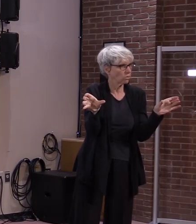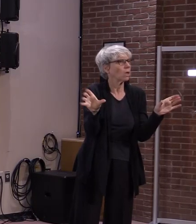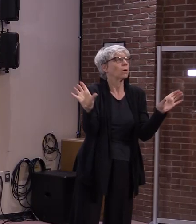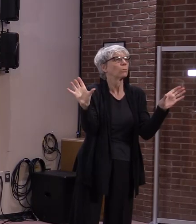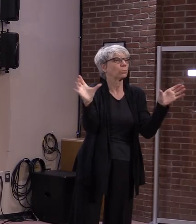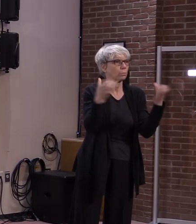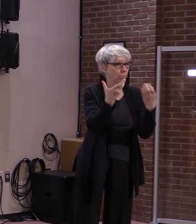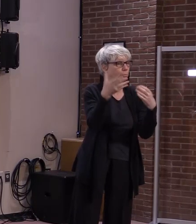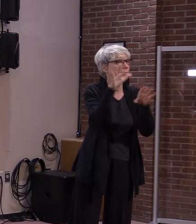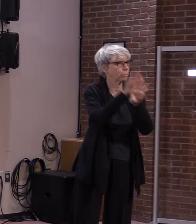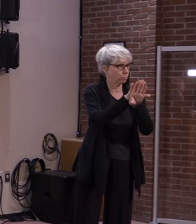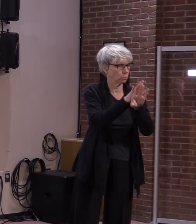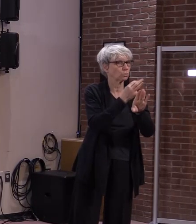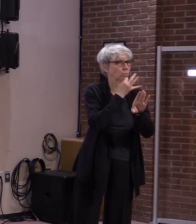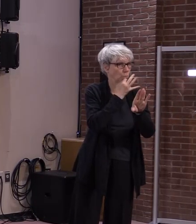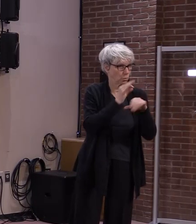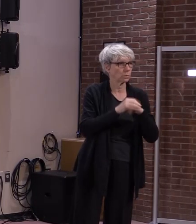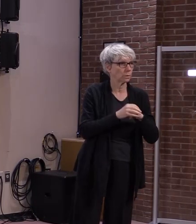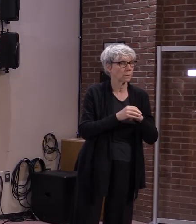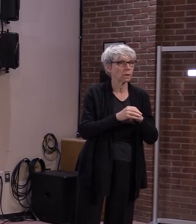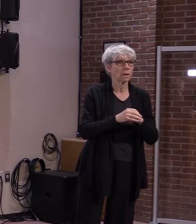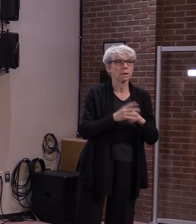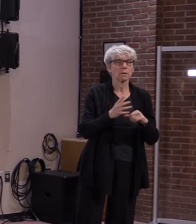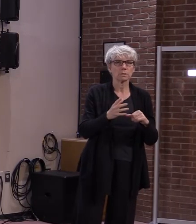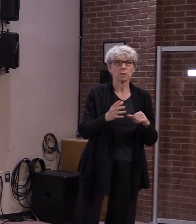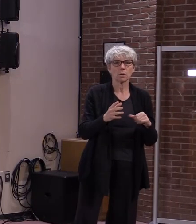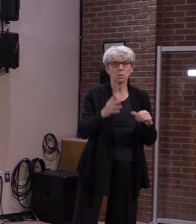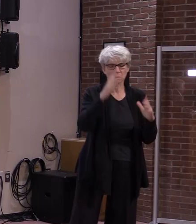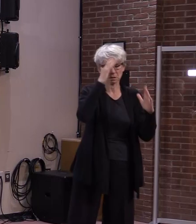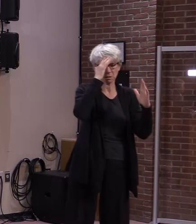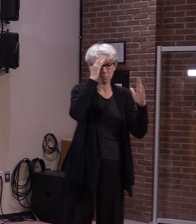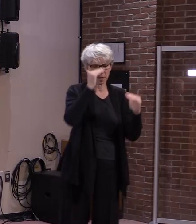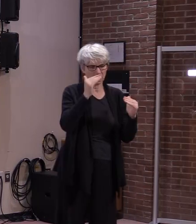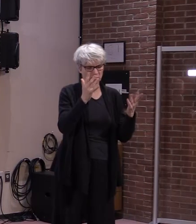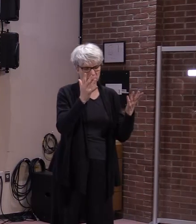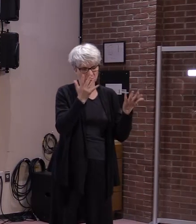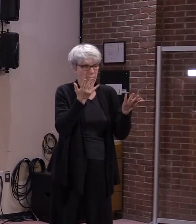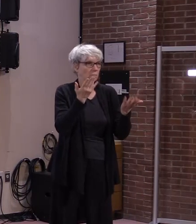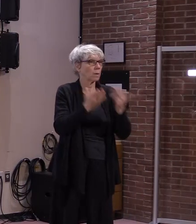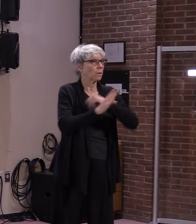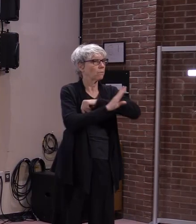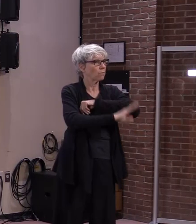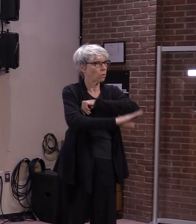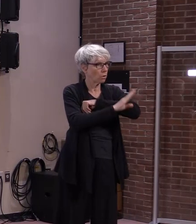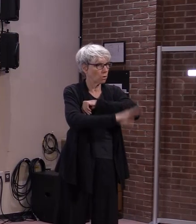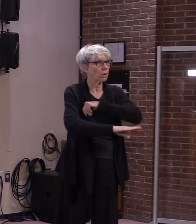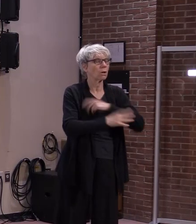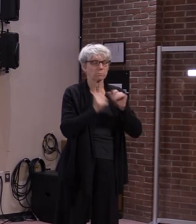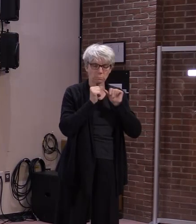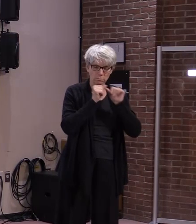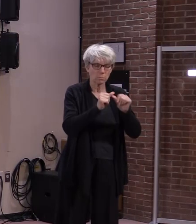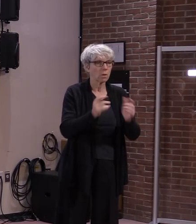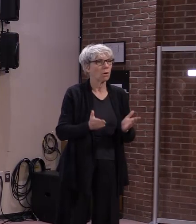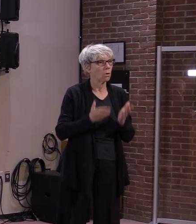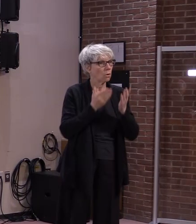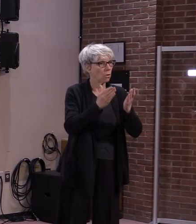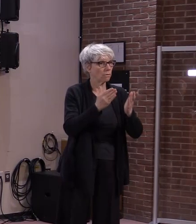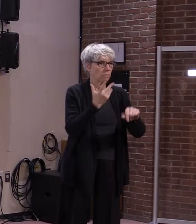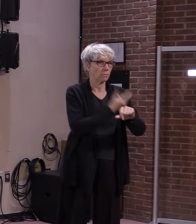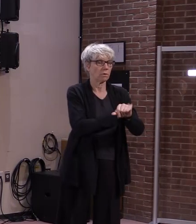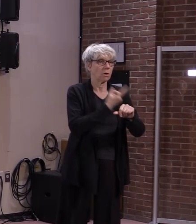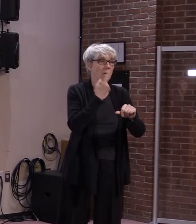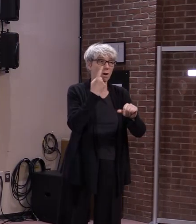planning stages for vaccination, perhaps in the fall of those that are 5 to 11